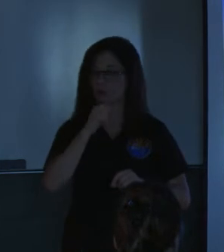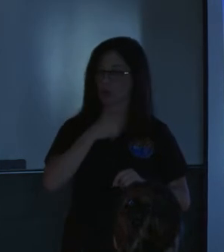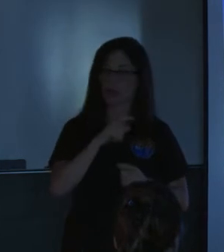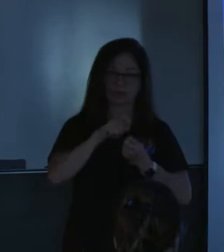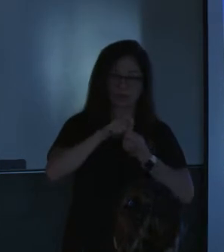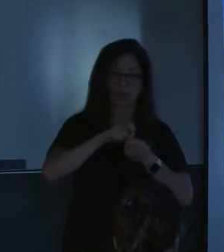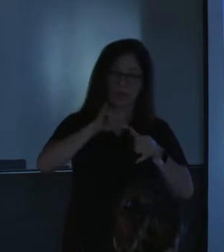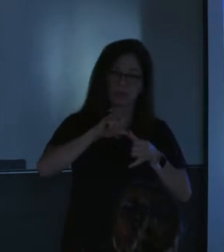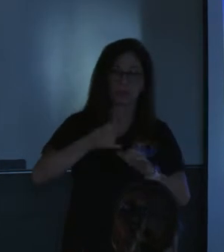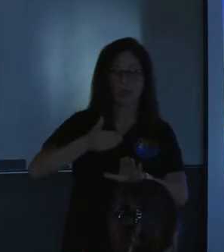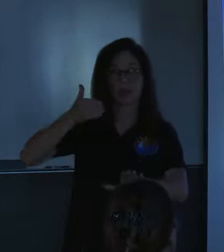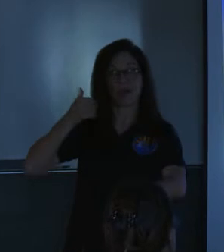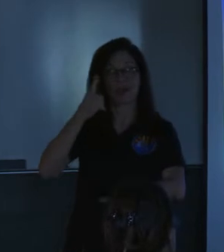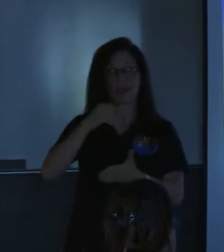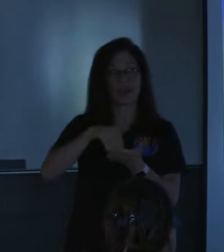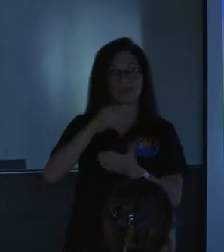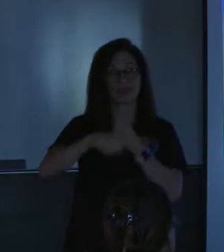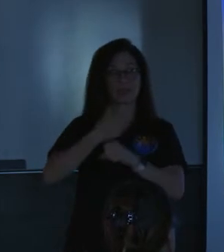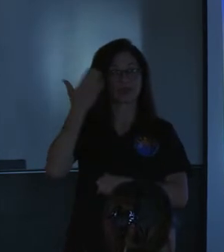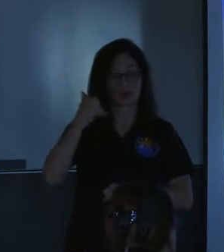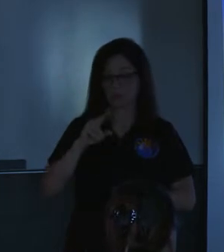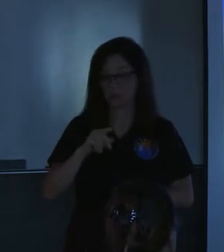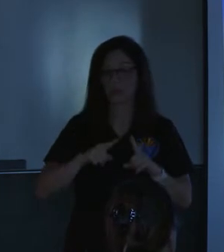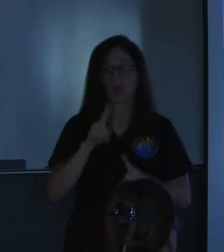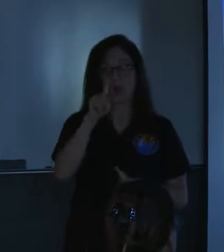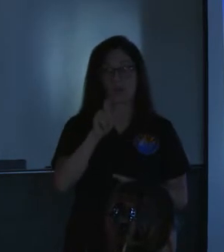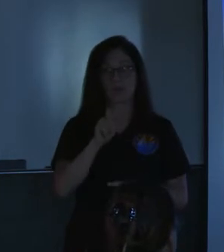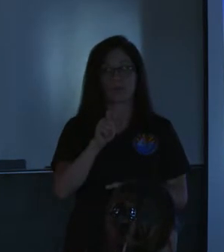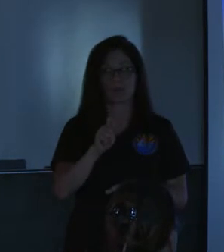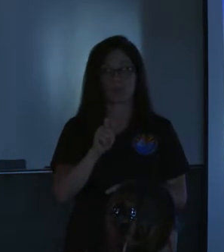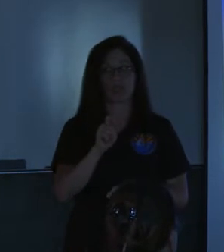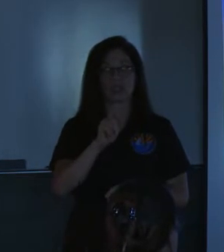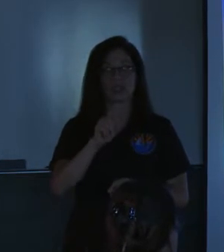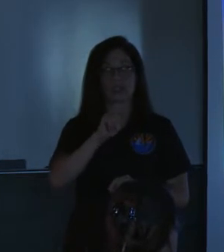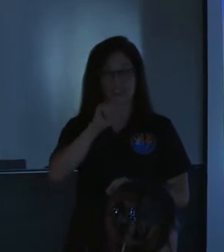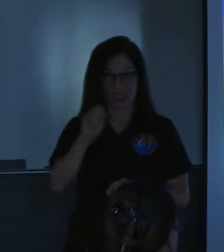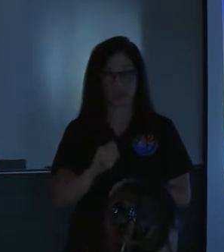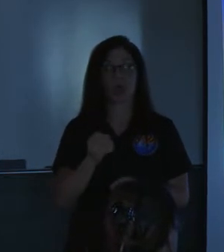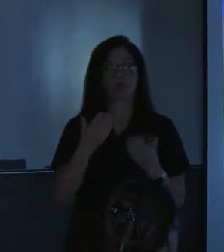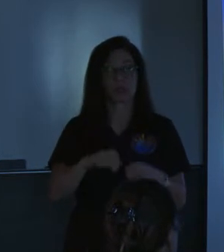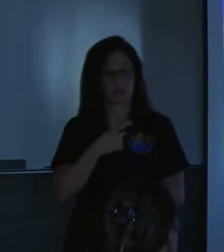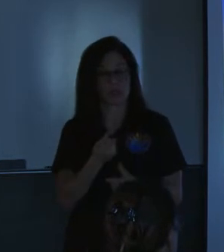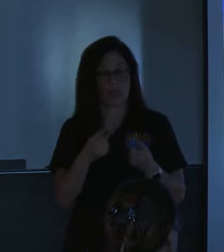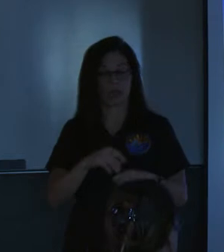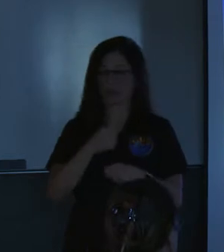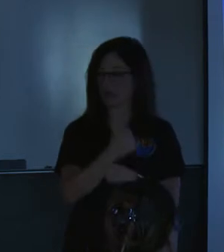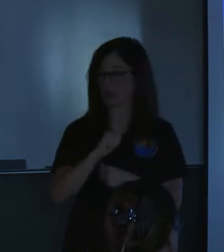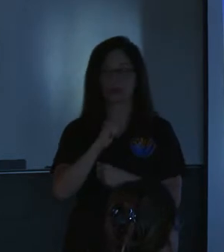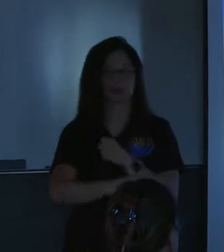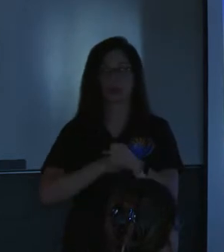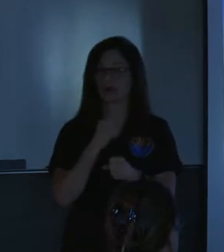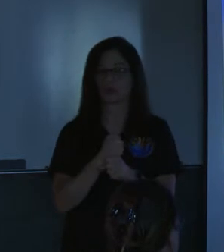measurements to go back a thousand years is a point one percent chance of this happening any given year